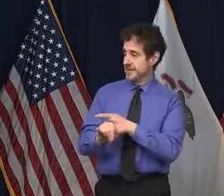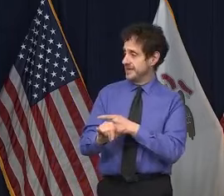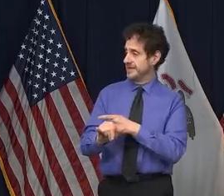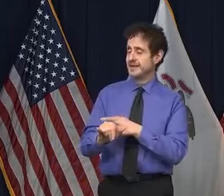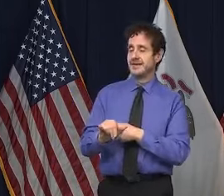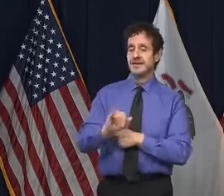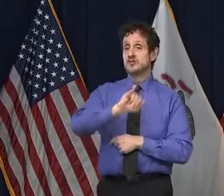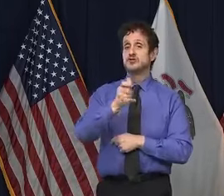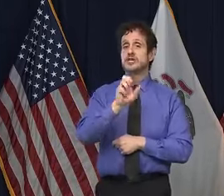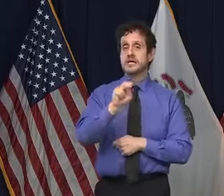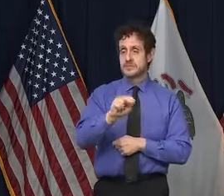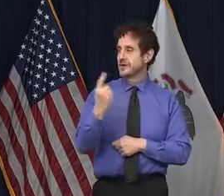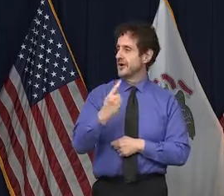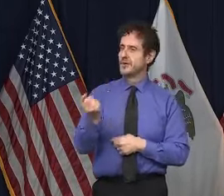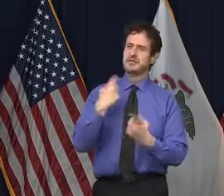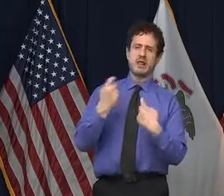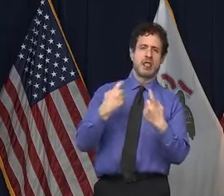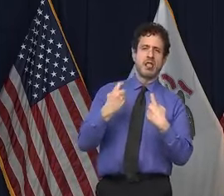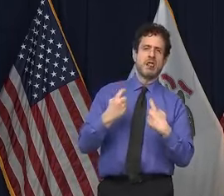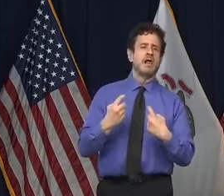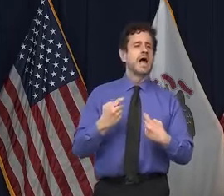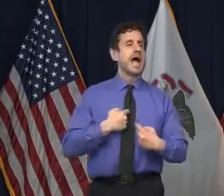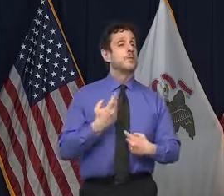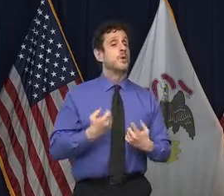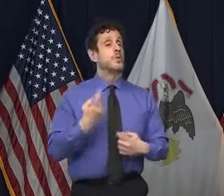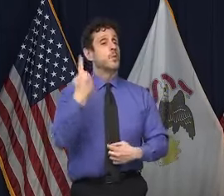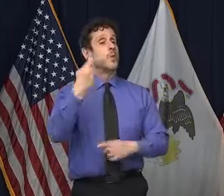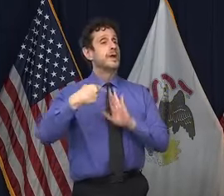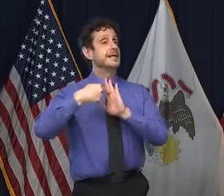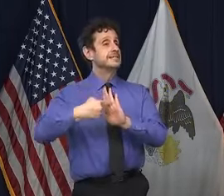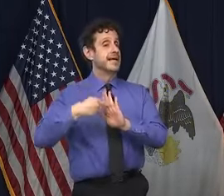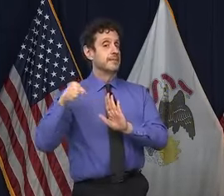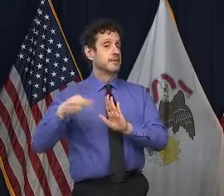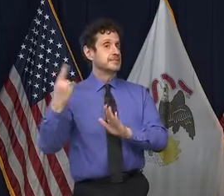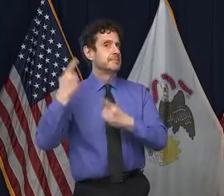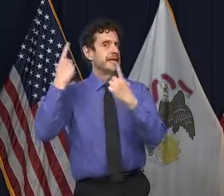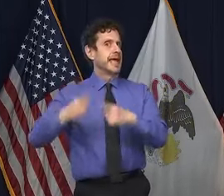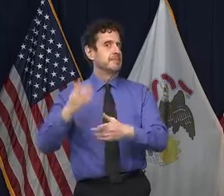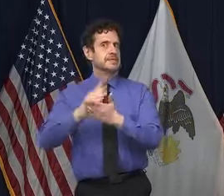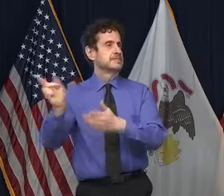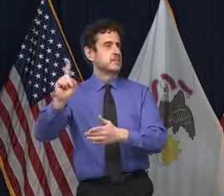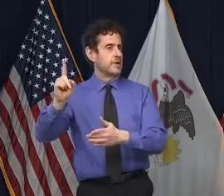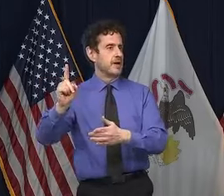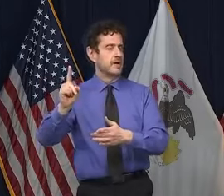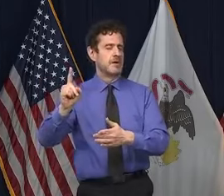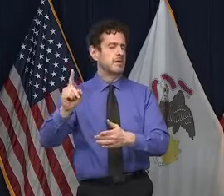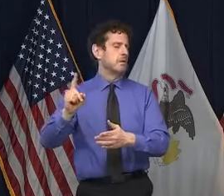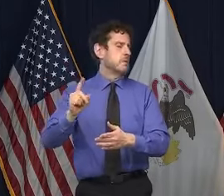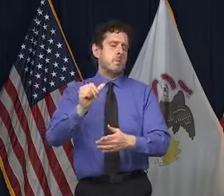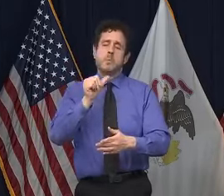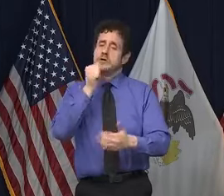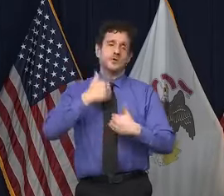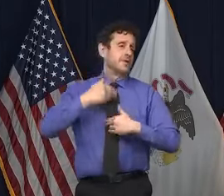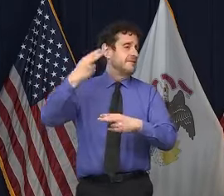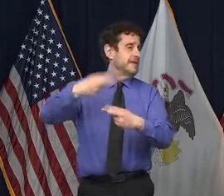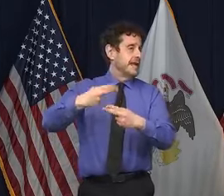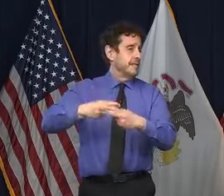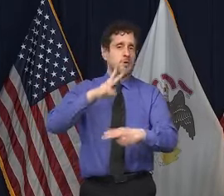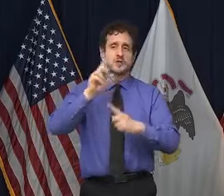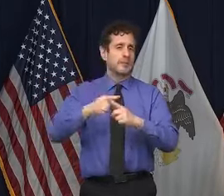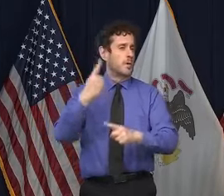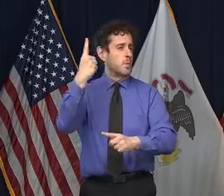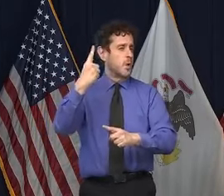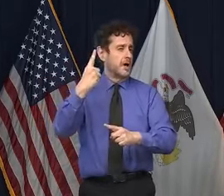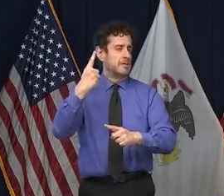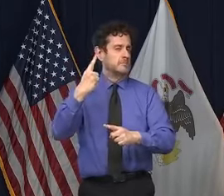asking the same kind of a question, which is, let me take one exception that might have occurred somewhere. Don't put a name on it, but we'll just talk about the one exception